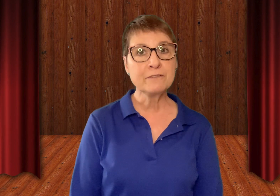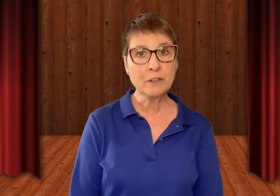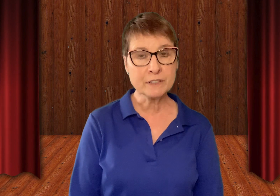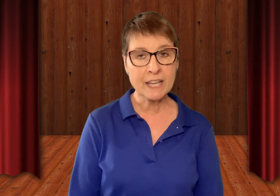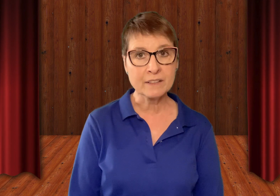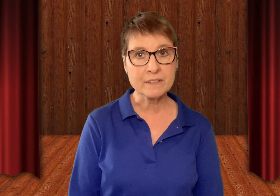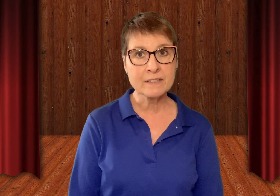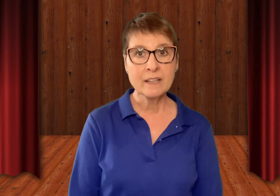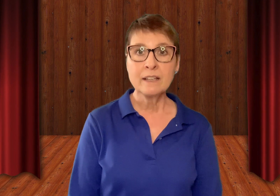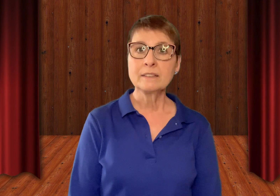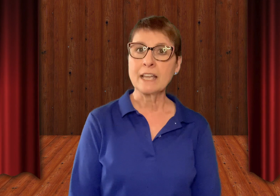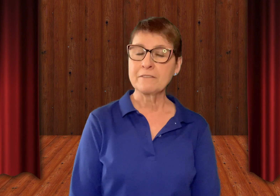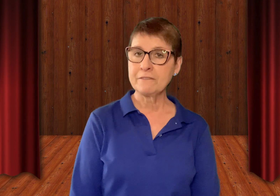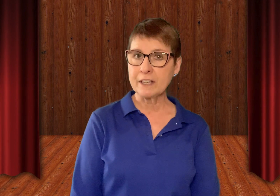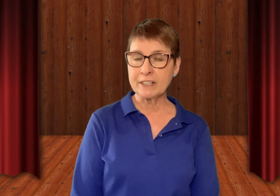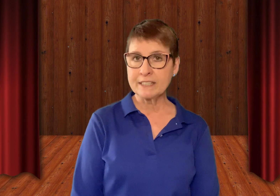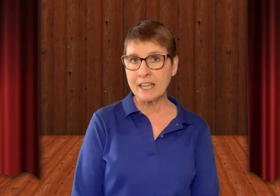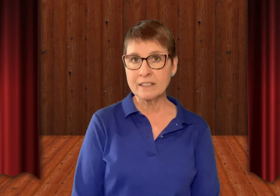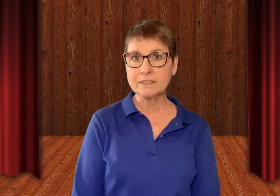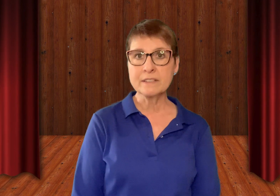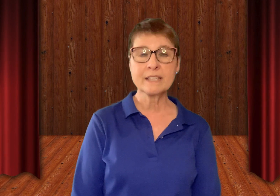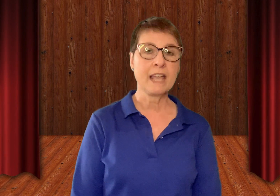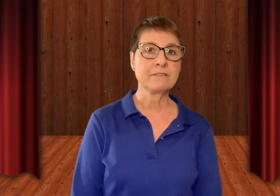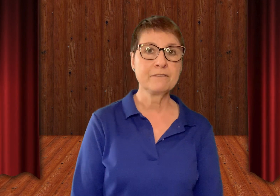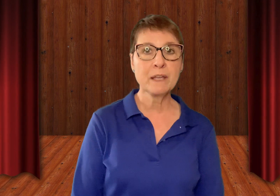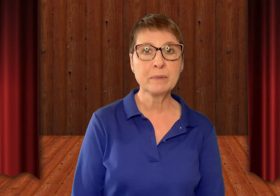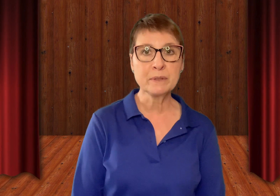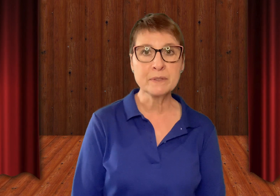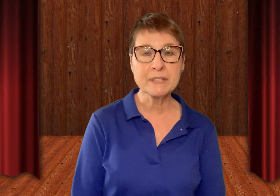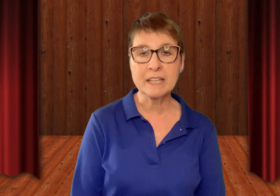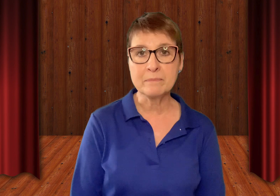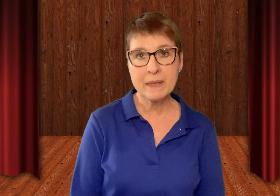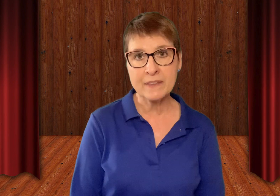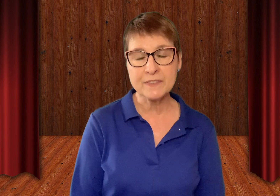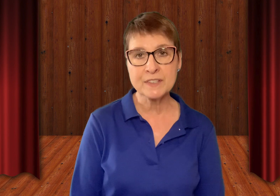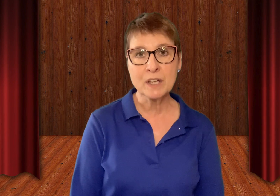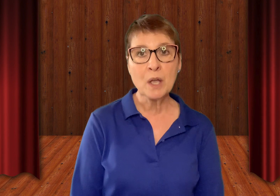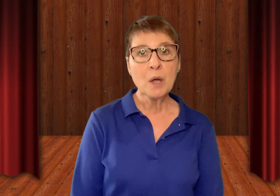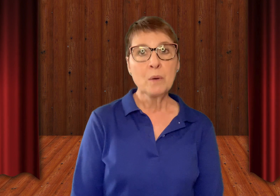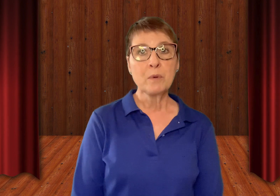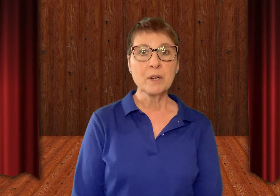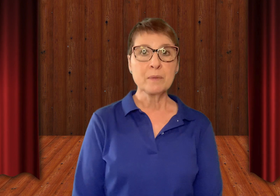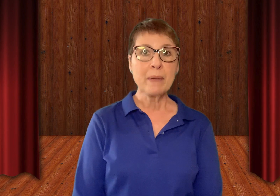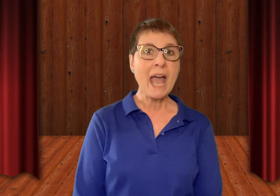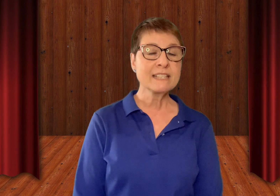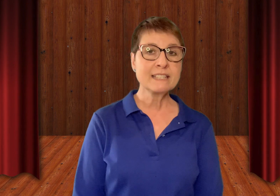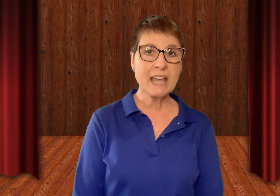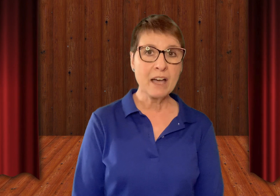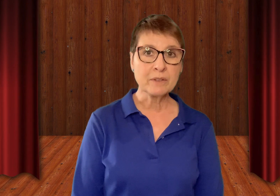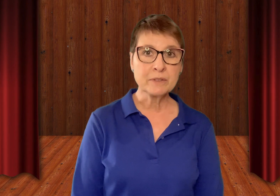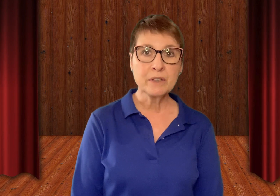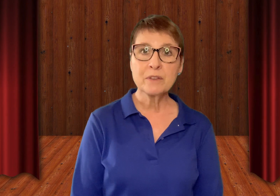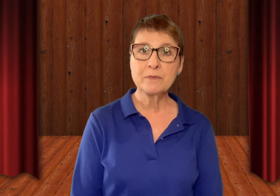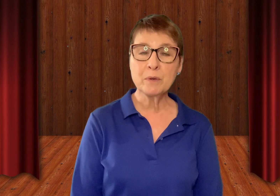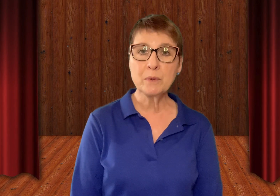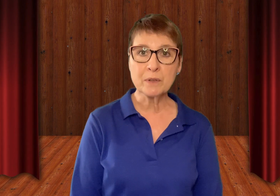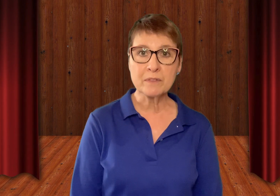folktales like fairy tales and fables and myths were passed down through word of